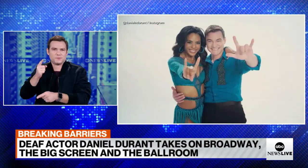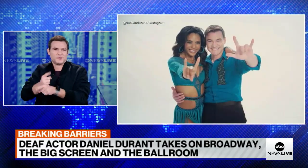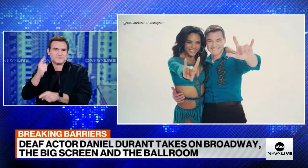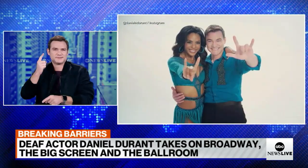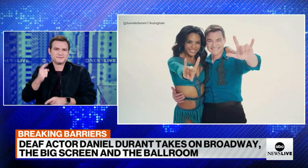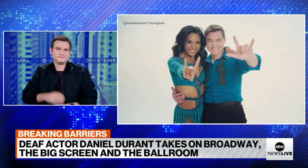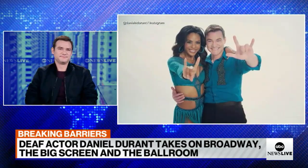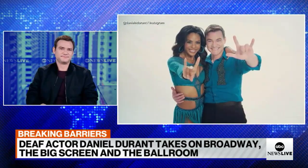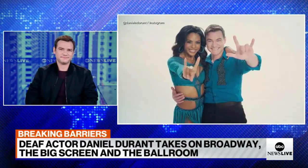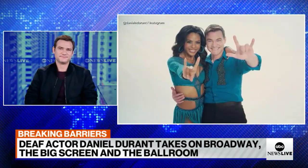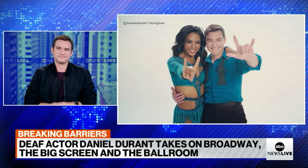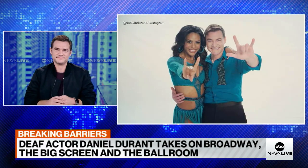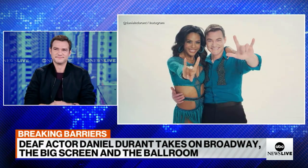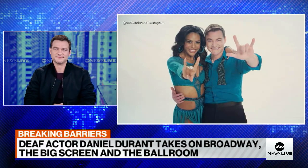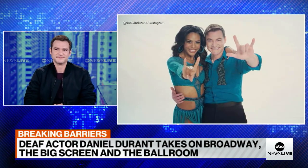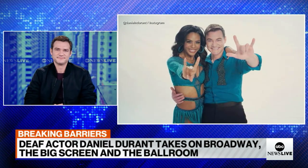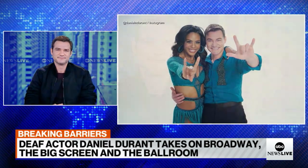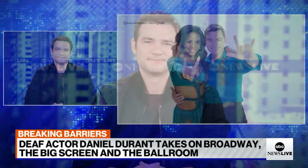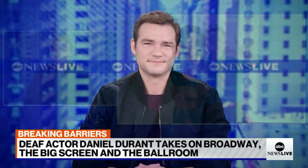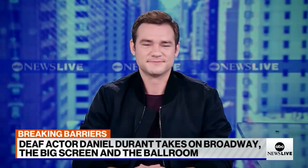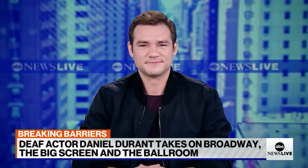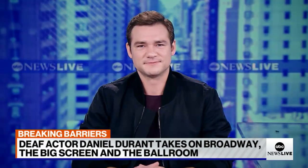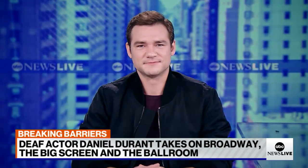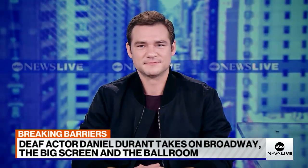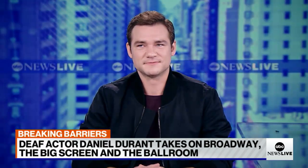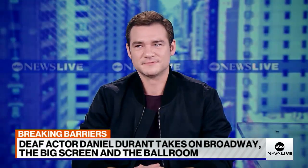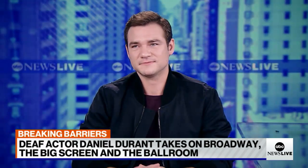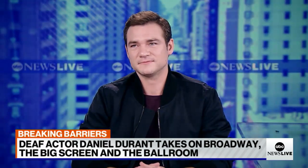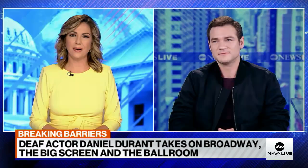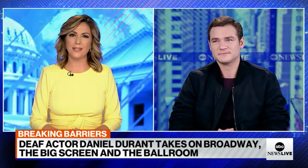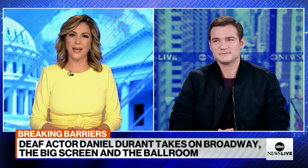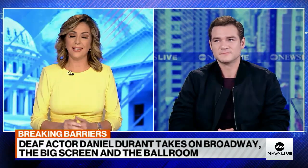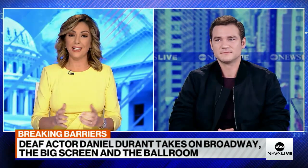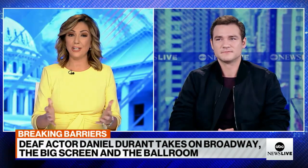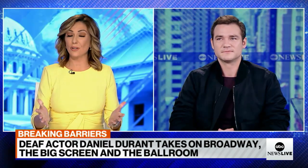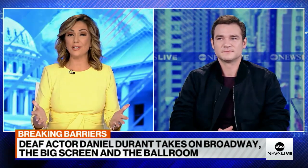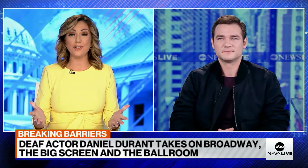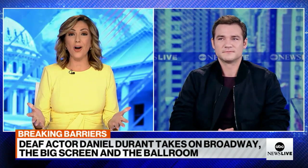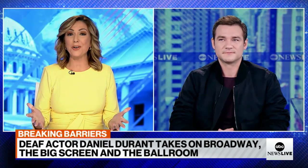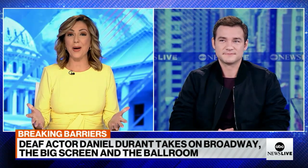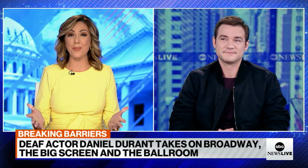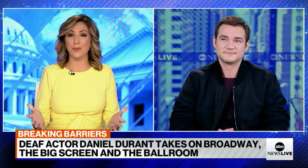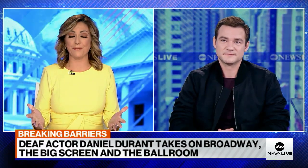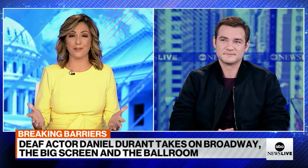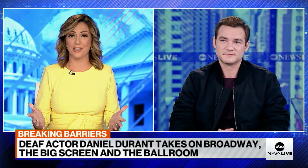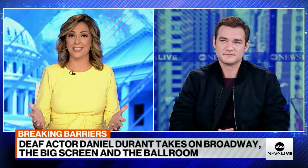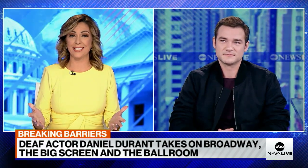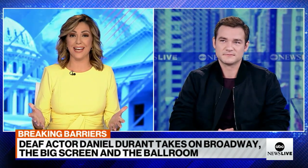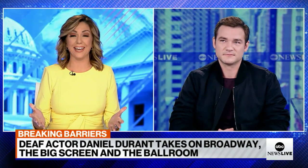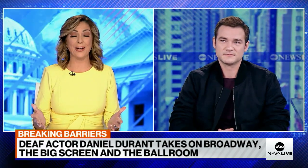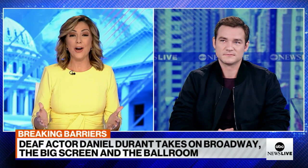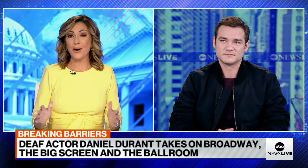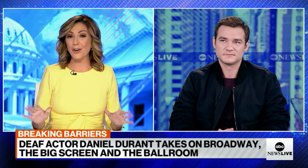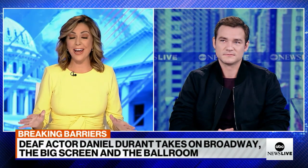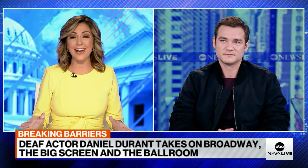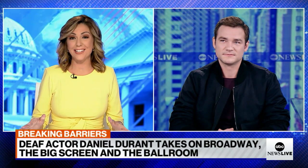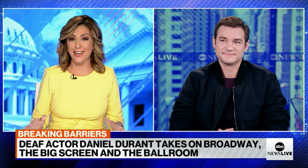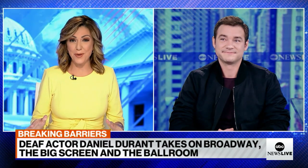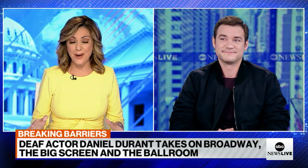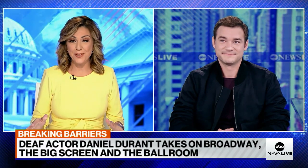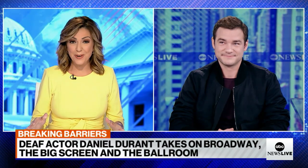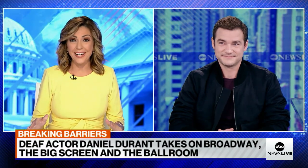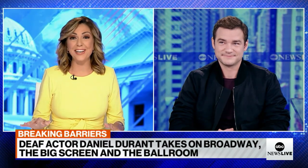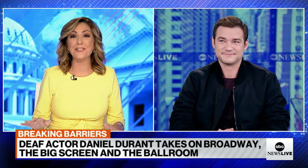and I make sure I hit my marks. Well, you have been hitting your marks. And, you know, let's talk about Britt for just a second. Her